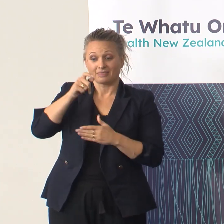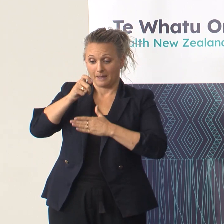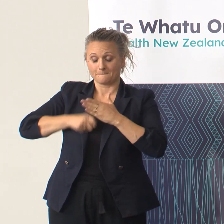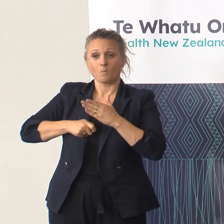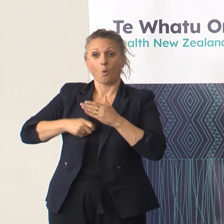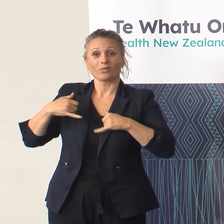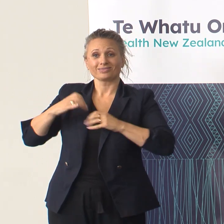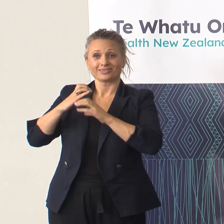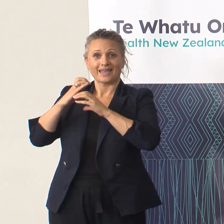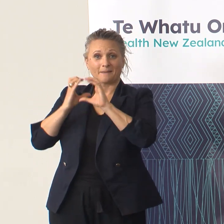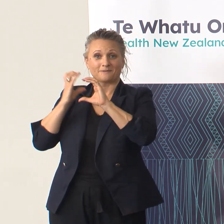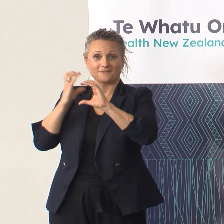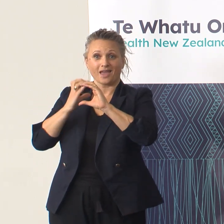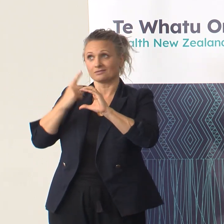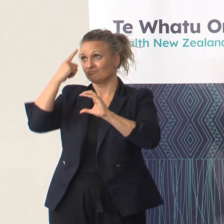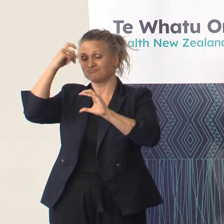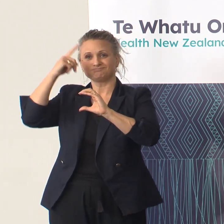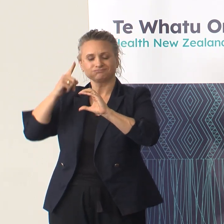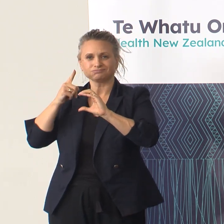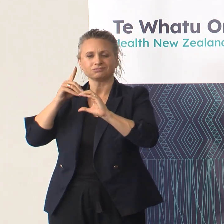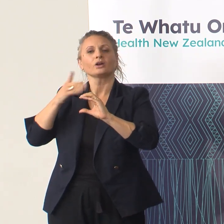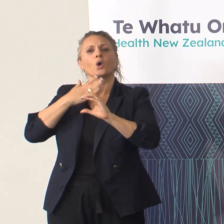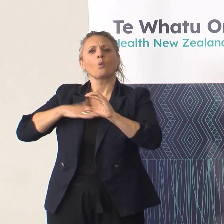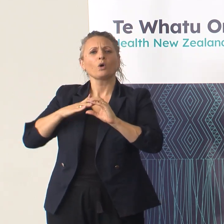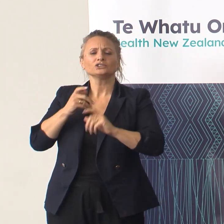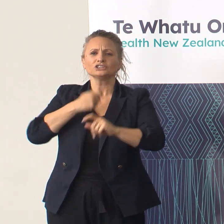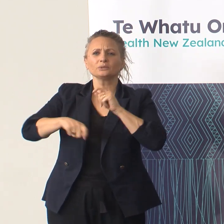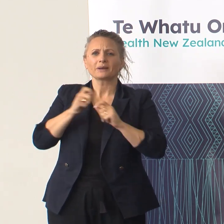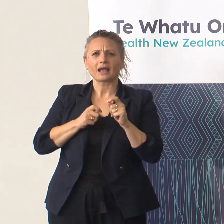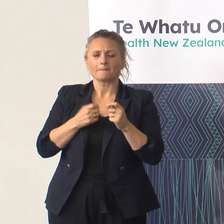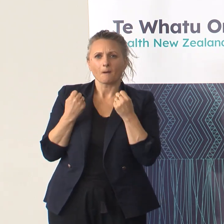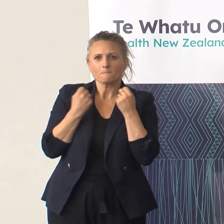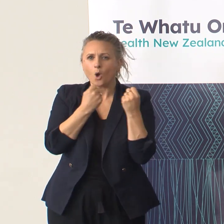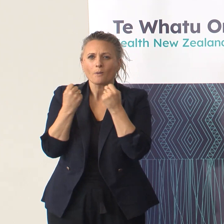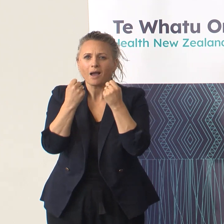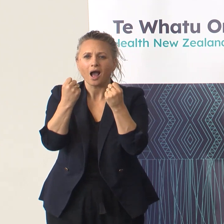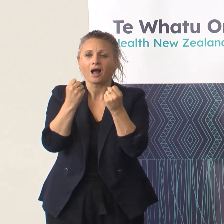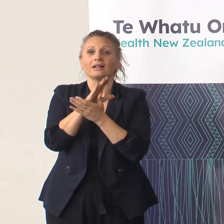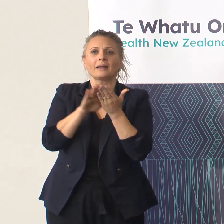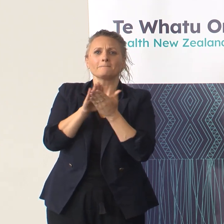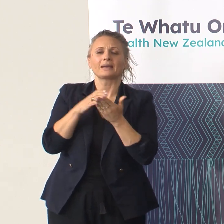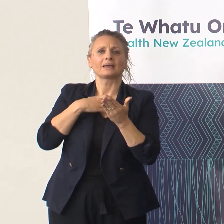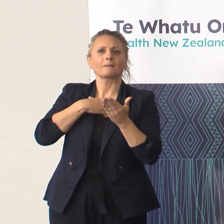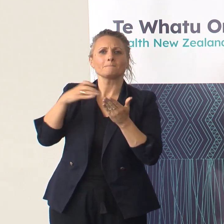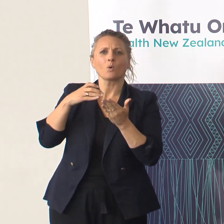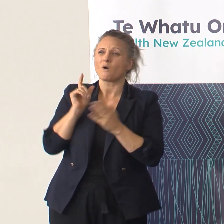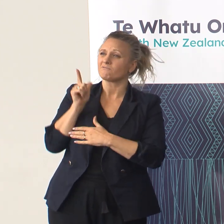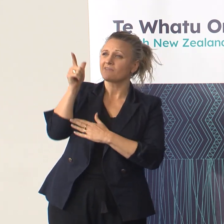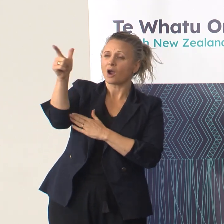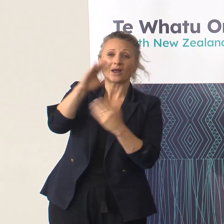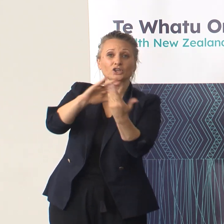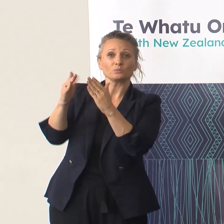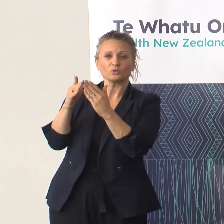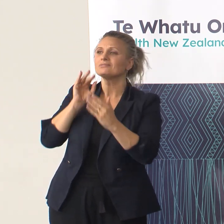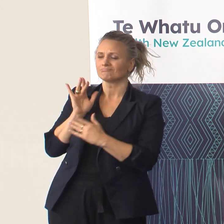services. It was an opportunity to be mobile, to reach more remote communities, because whilst we have our clinics and our